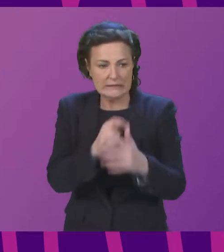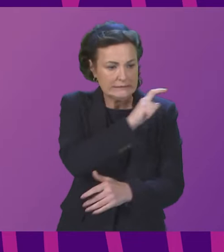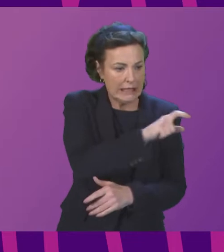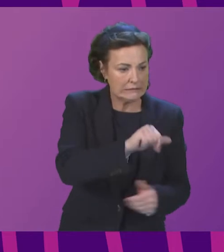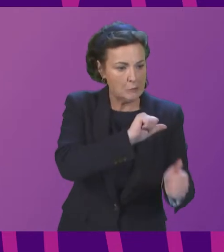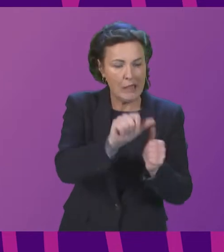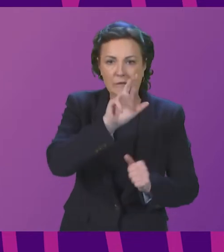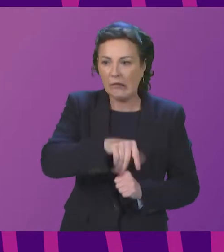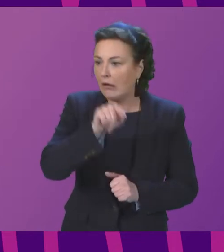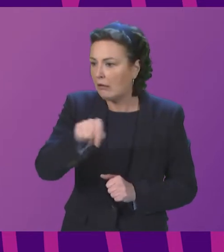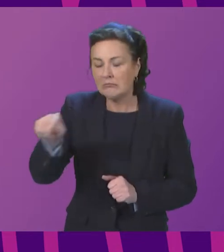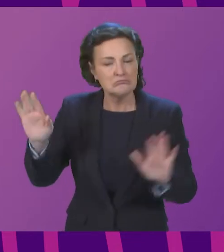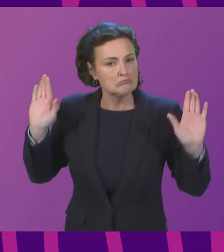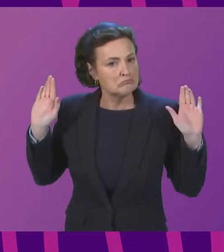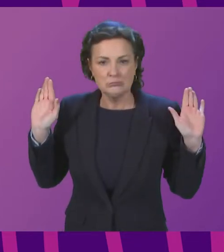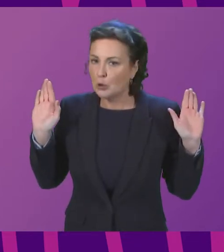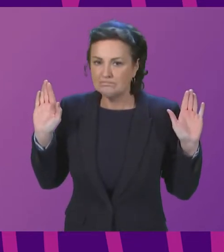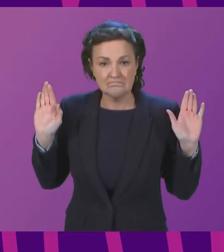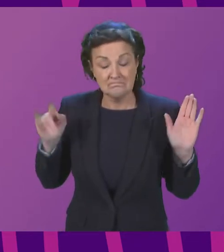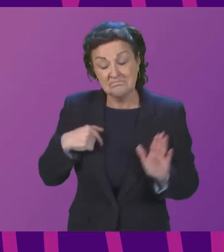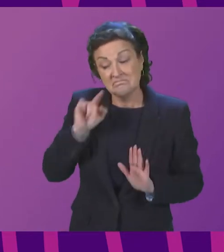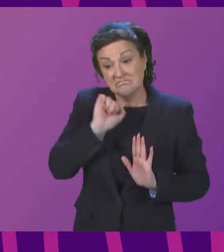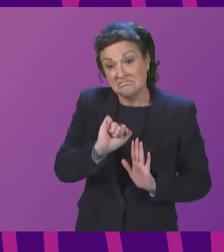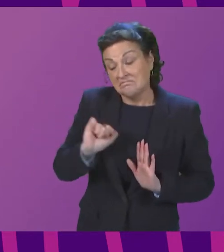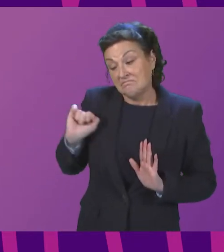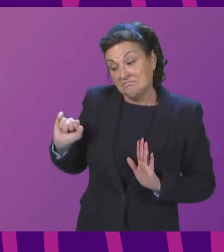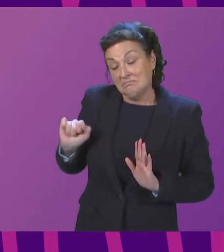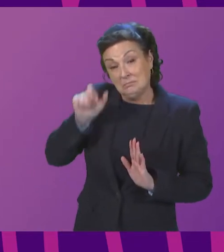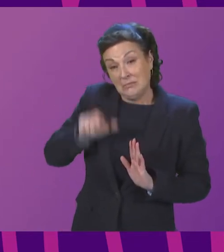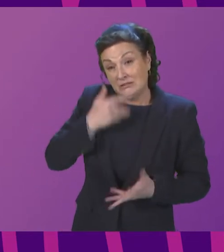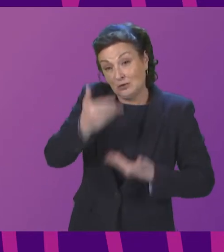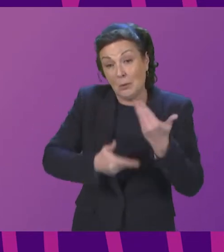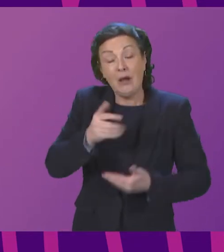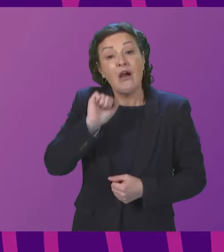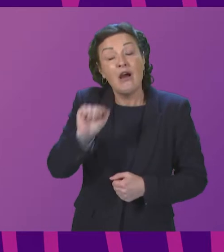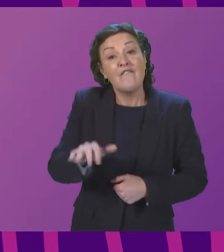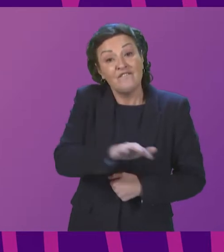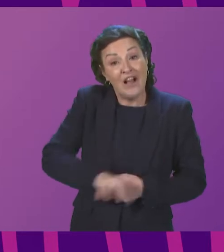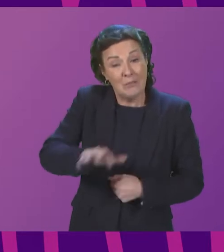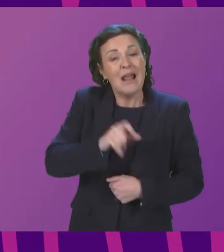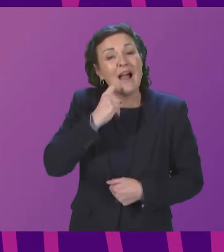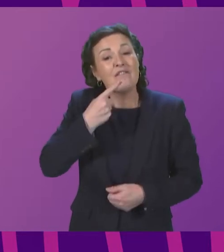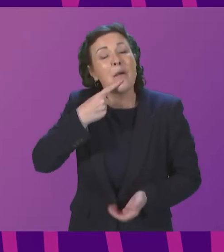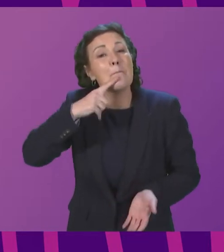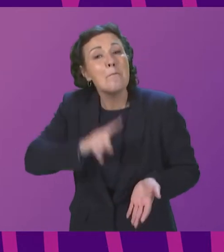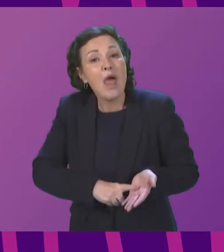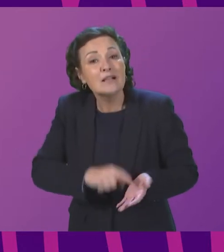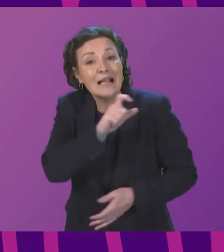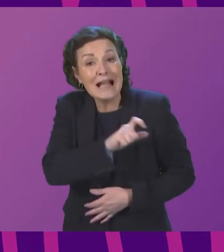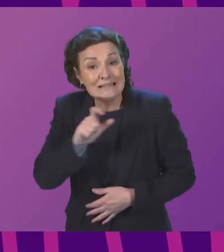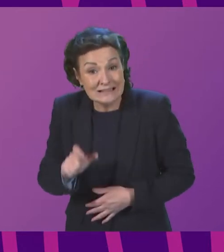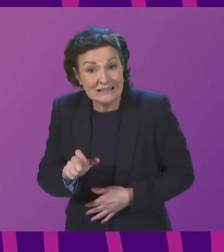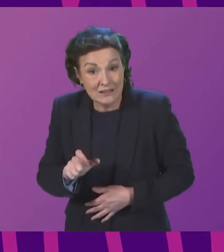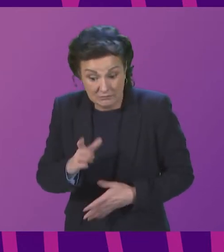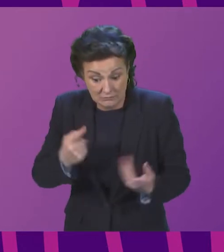petitioner shares the experience of her family member with incurable blood cancer, who has been told that his illness is not affecting his